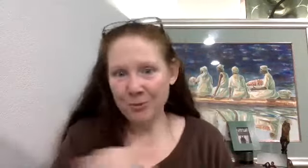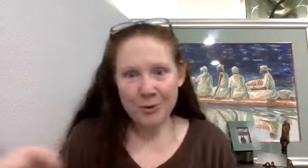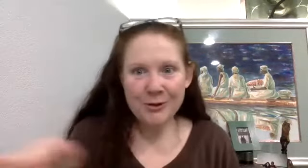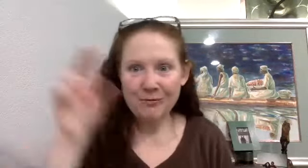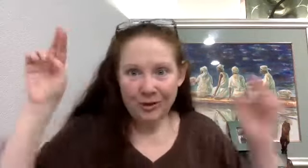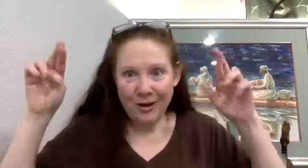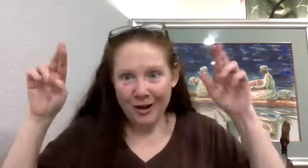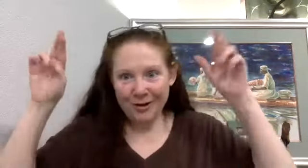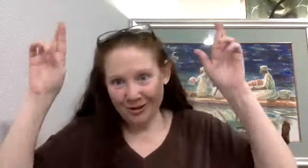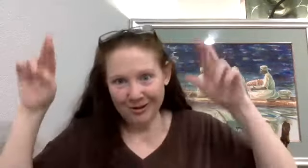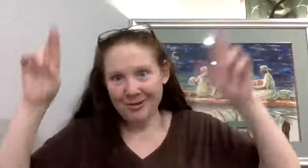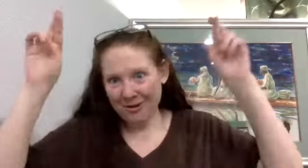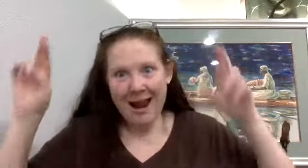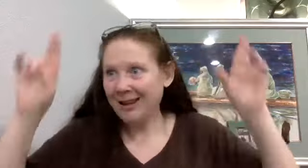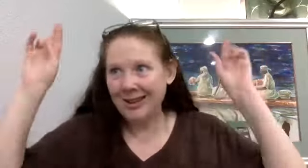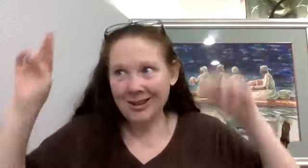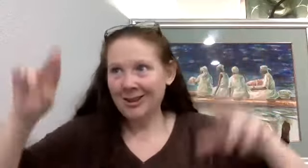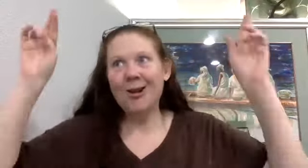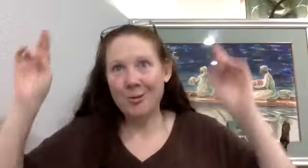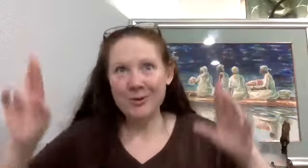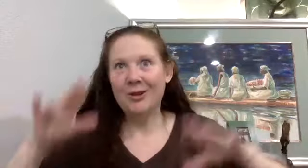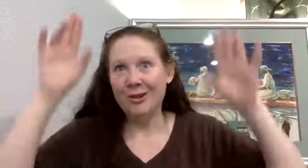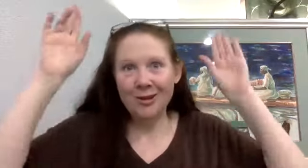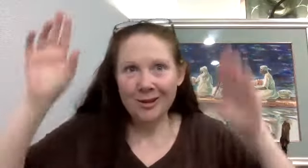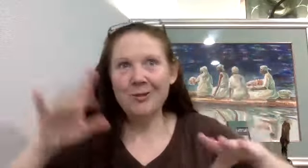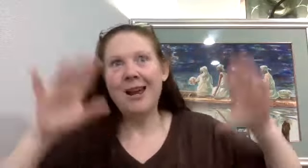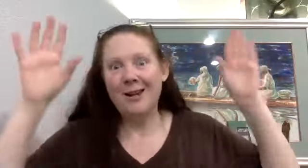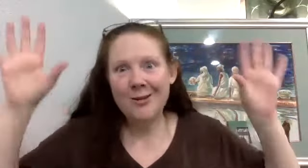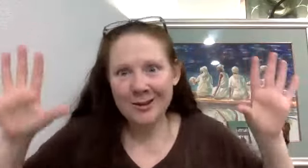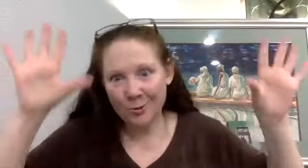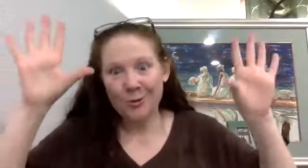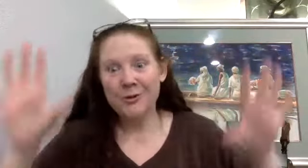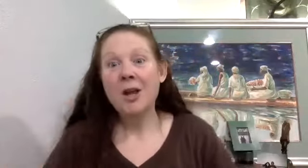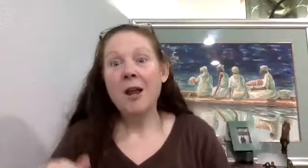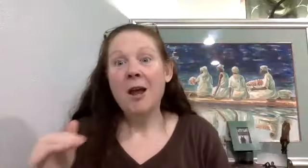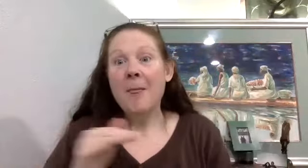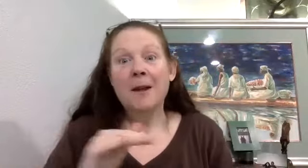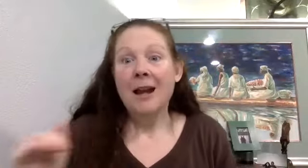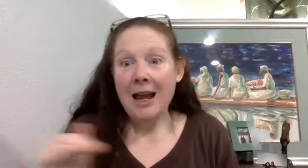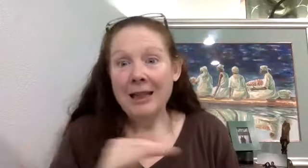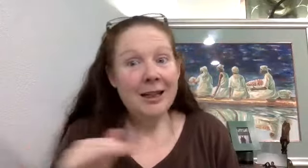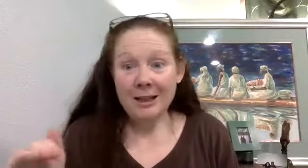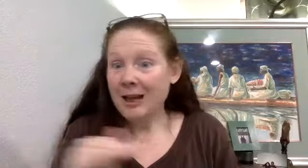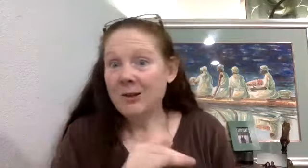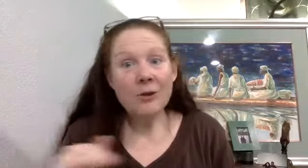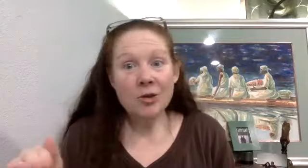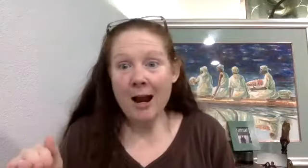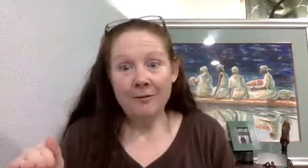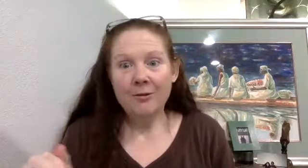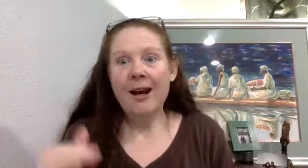rules of, you know, the, I hate the terms, you know, the UK and US rules. And look at, still strife, right?